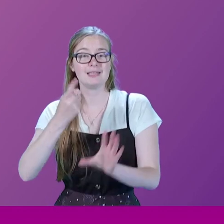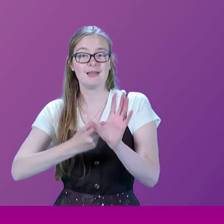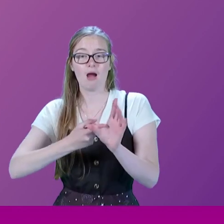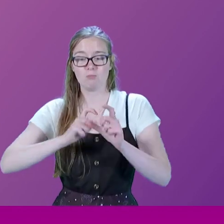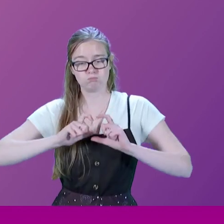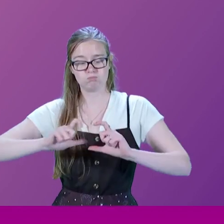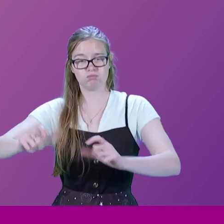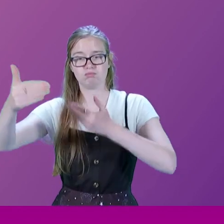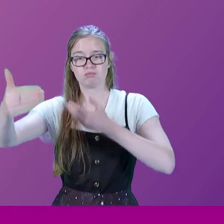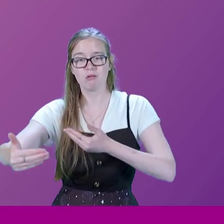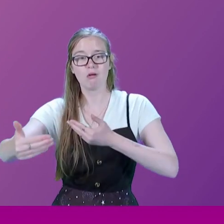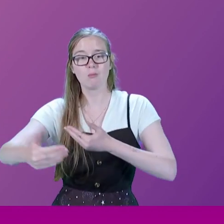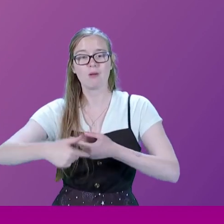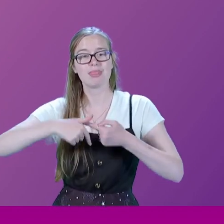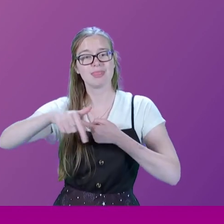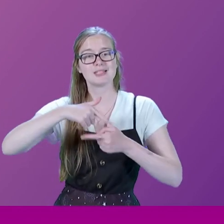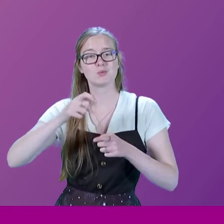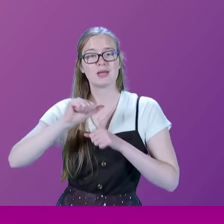on the This Week programme